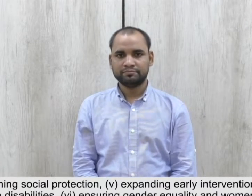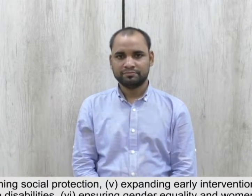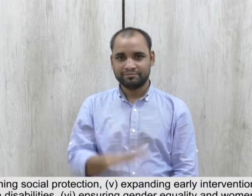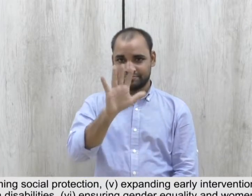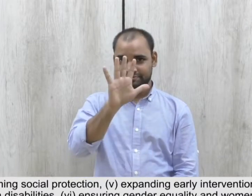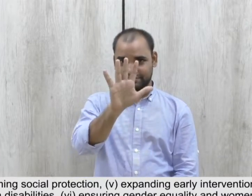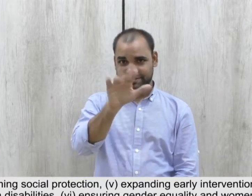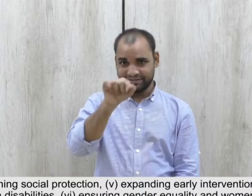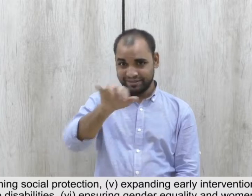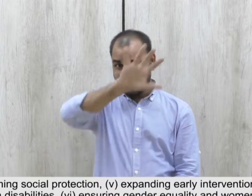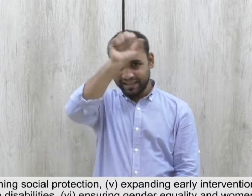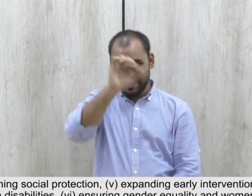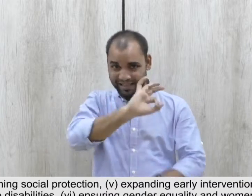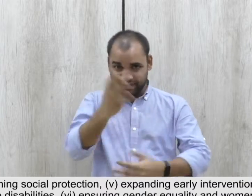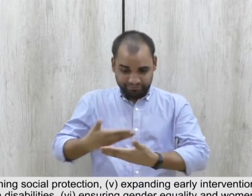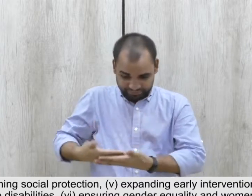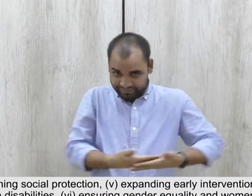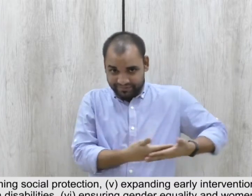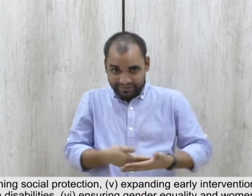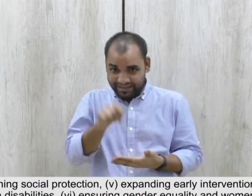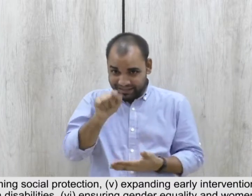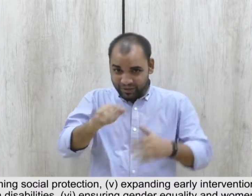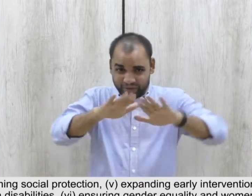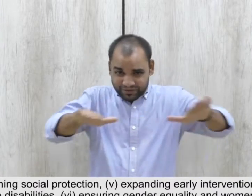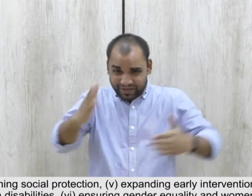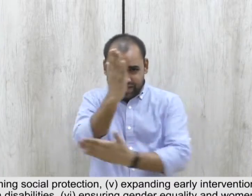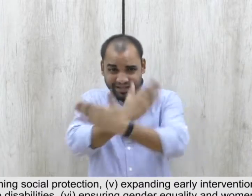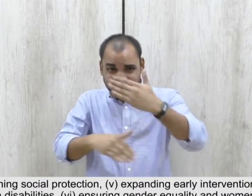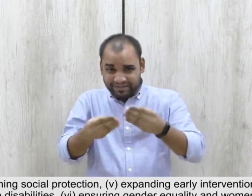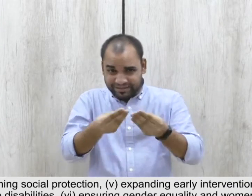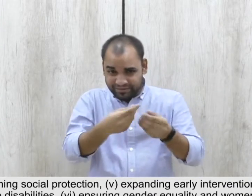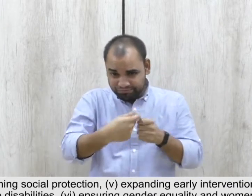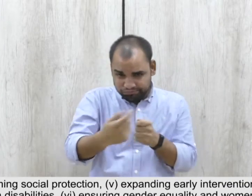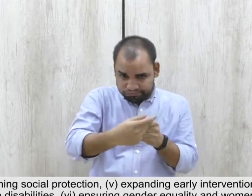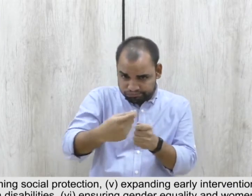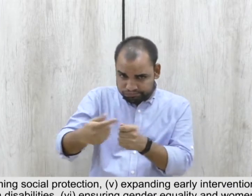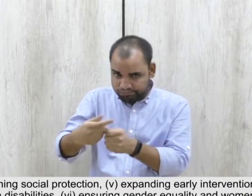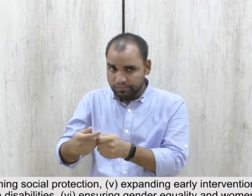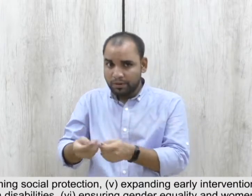Five, expanding early intervention and education of children with disabilities